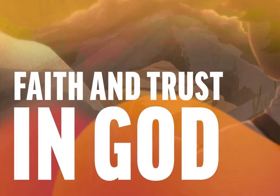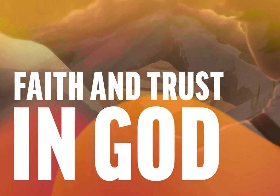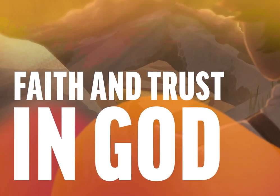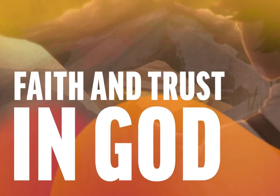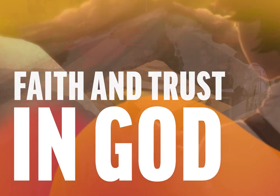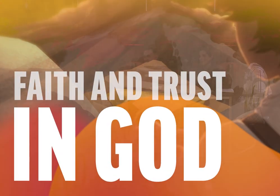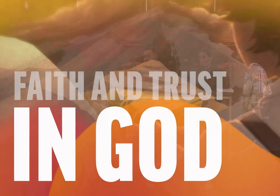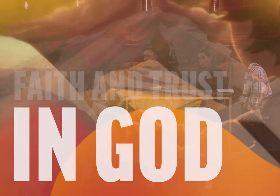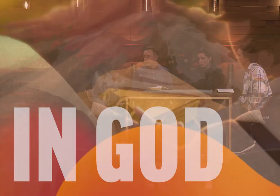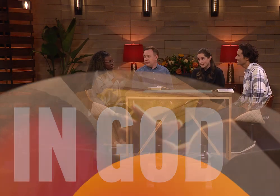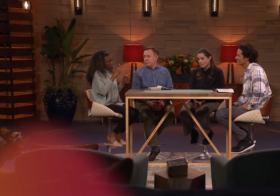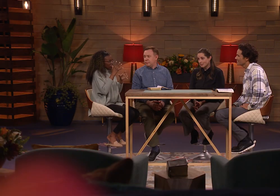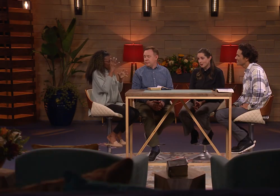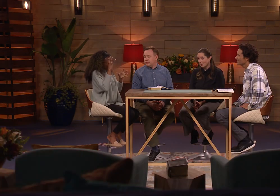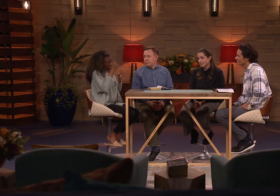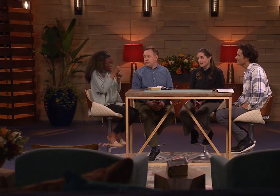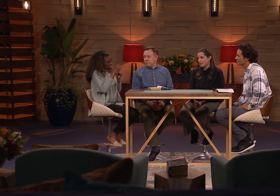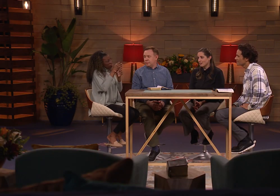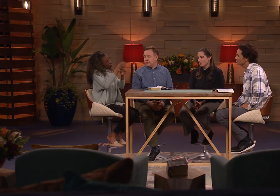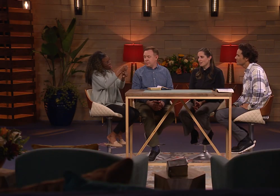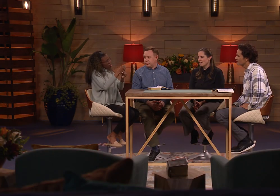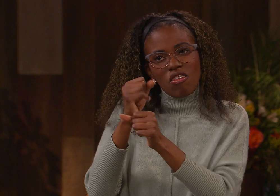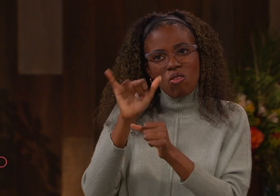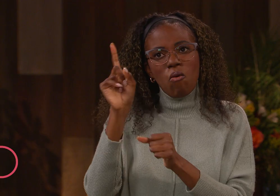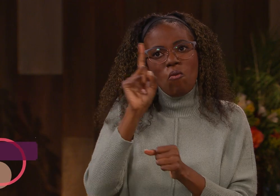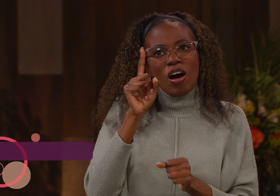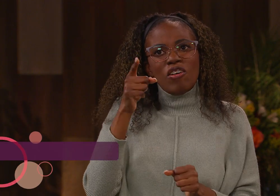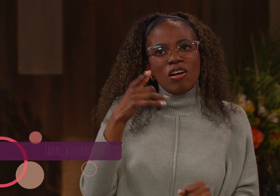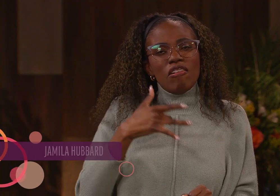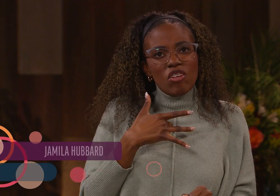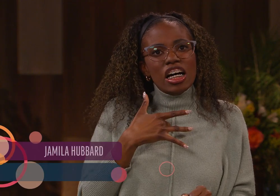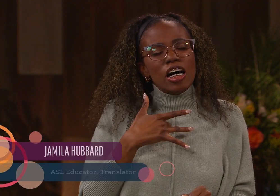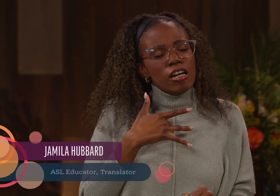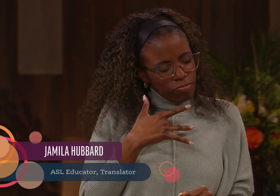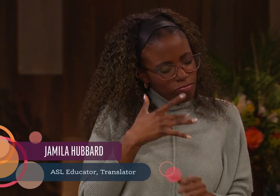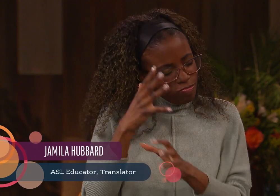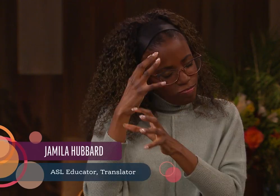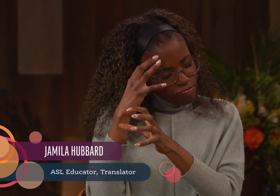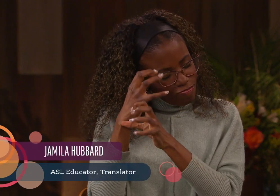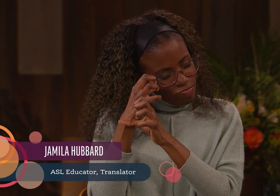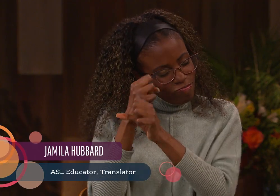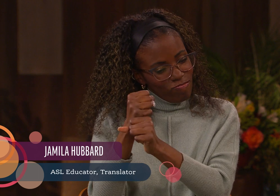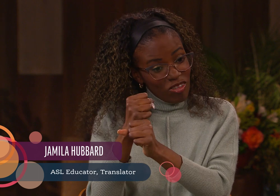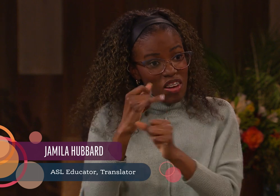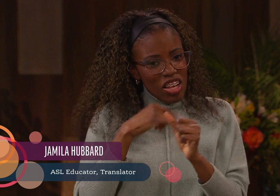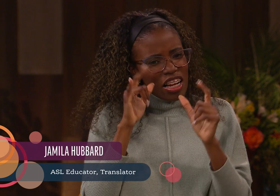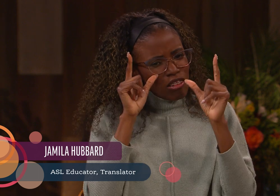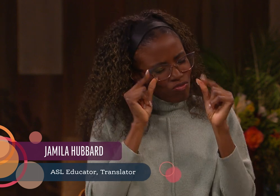Faith is really trusting in God. The sign language for faith and trust are very similar. In your brain you